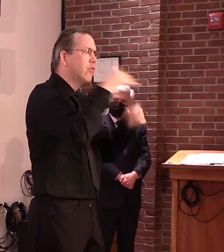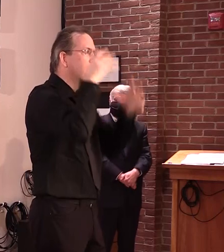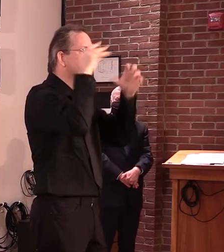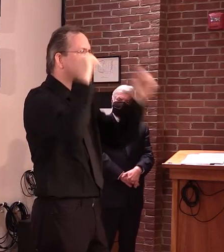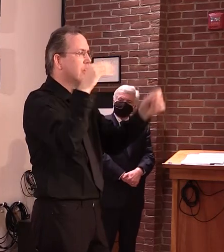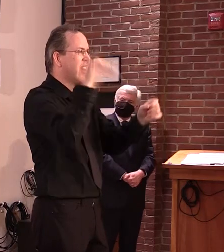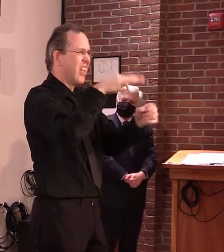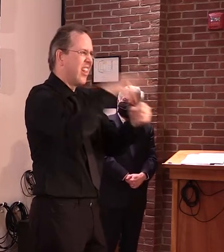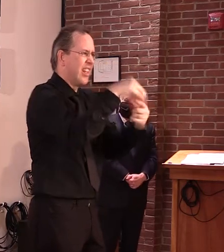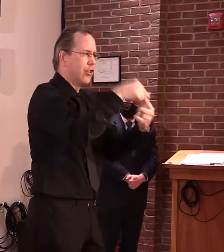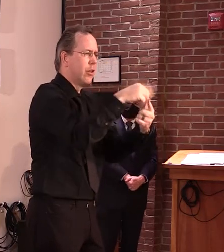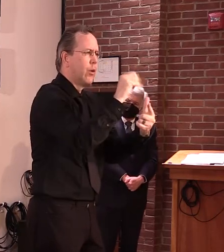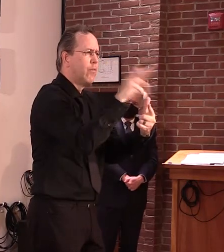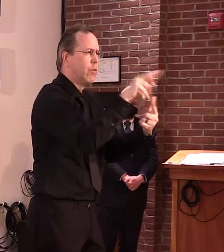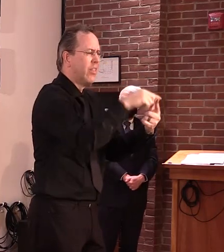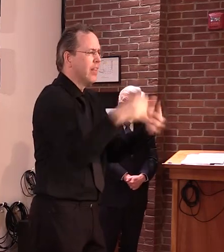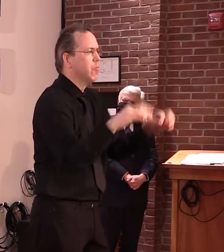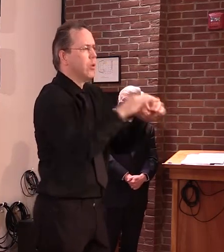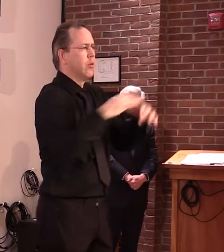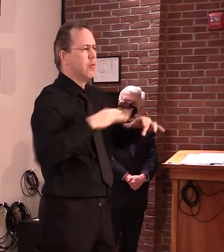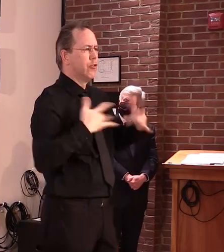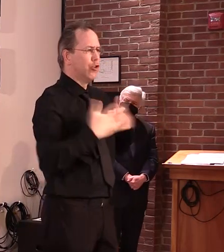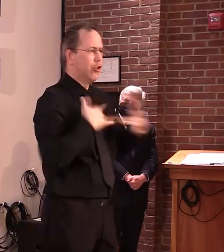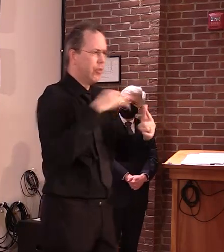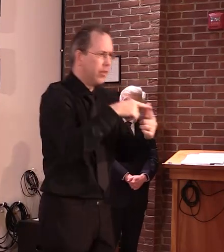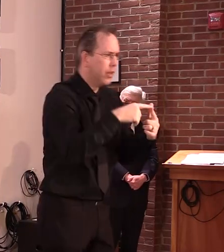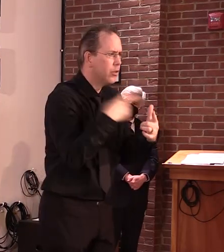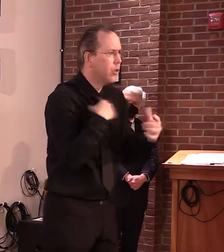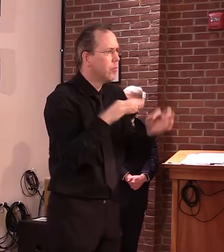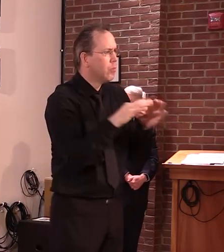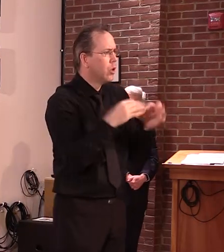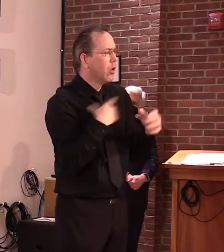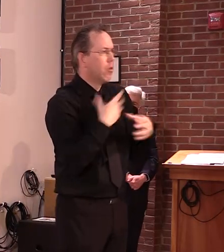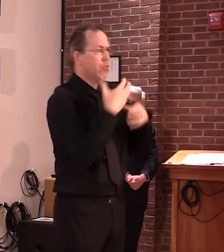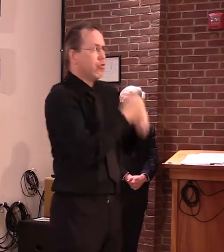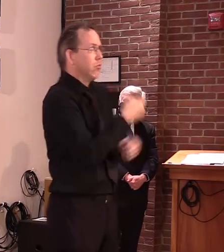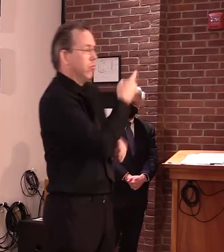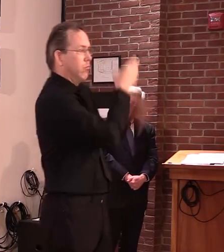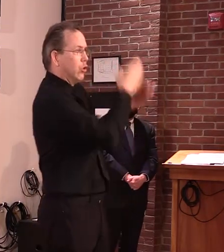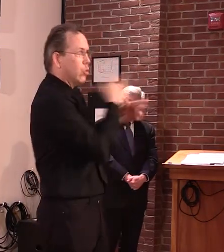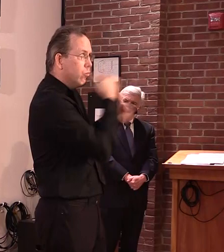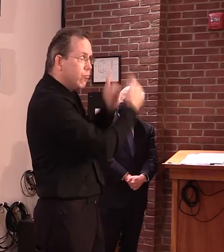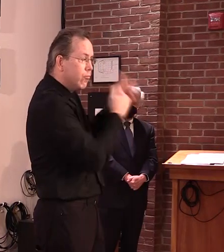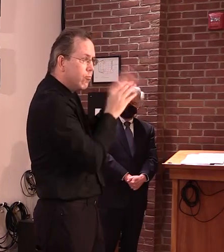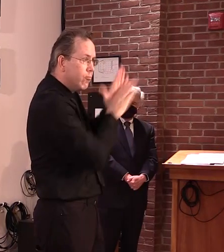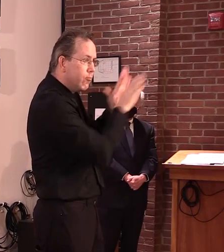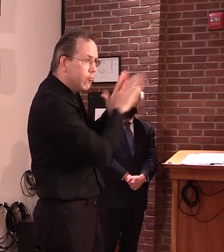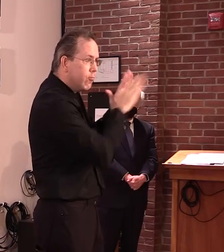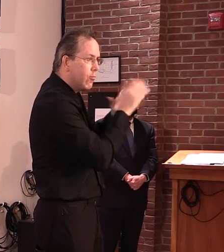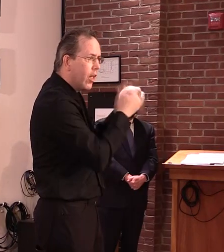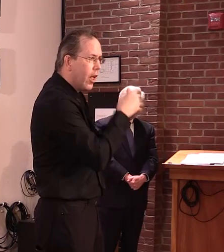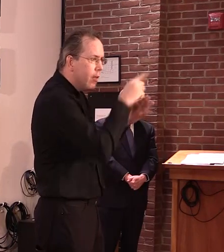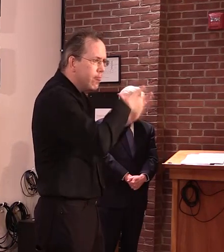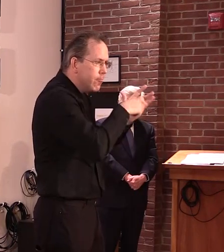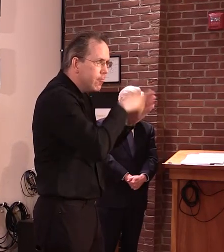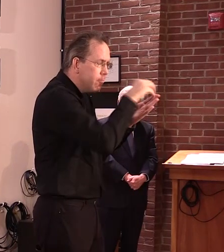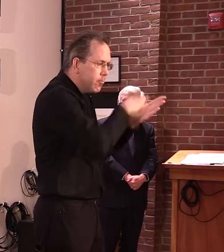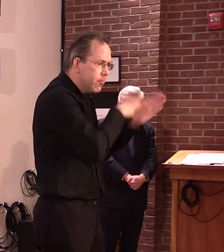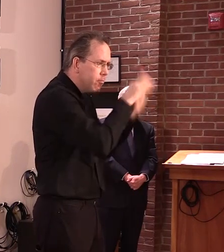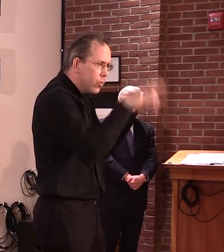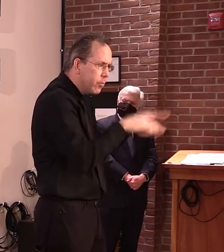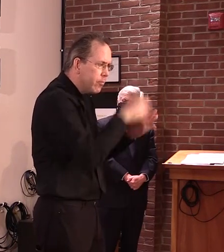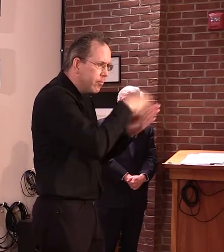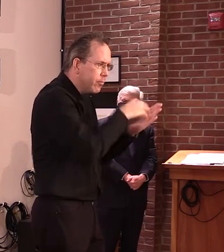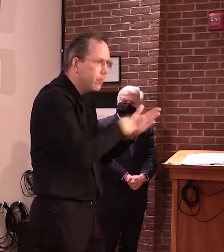primary and then you'll determine who is on in line on the general. And then you'll have to print the ballots at that point. So